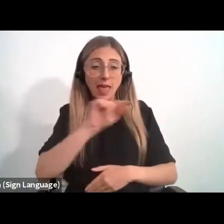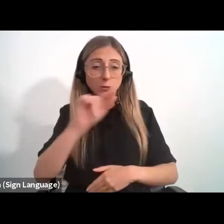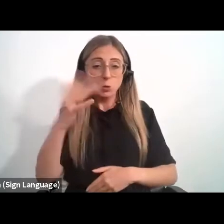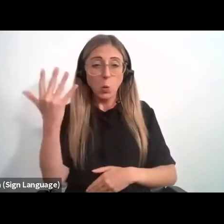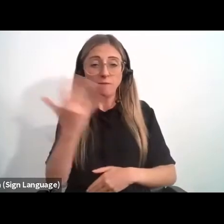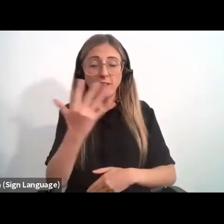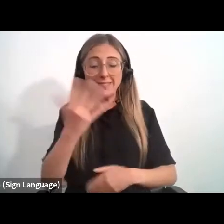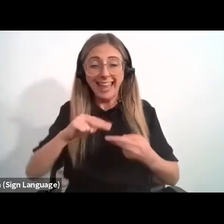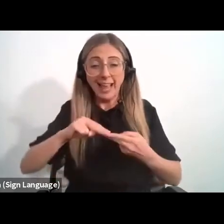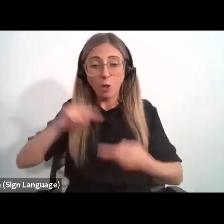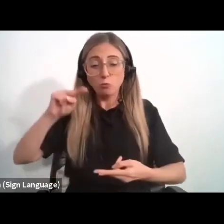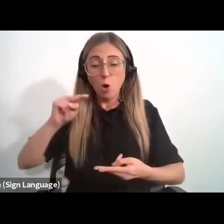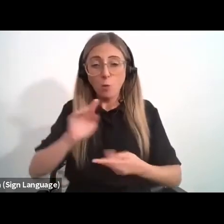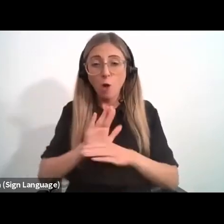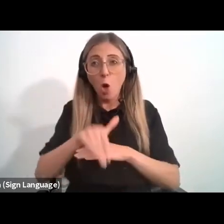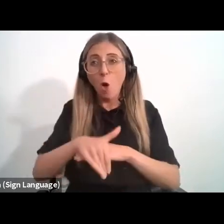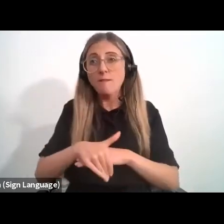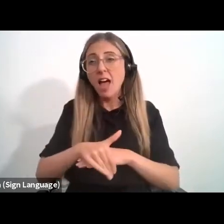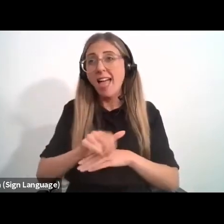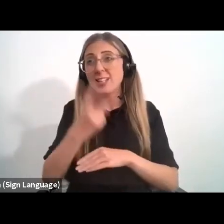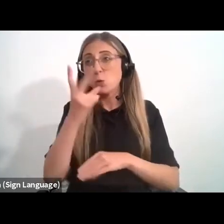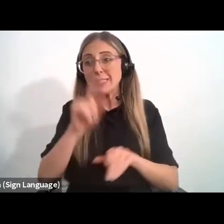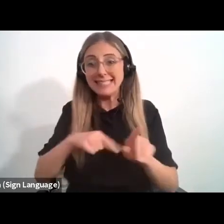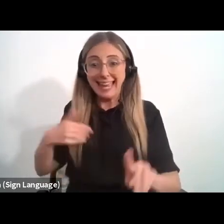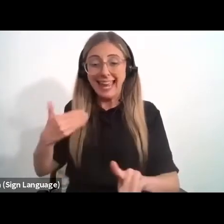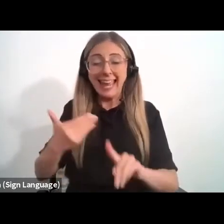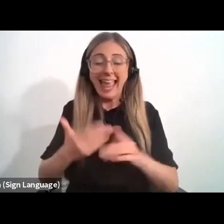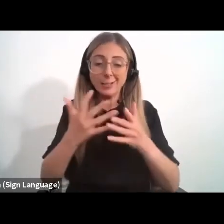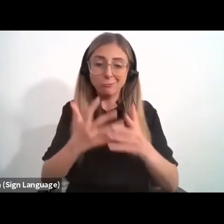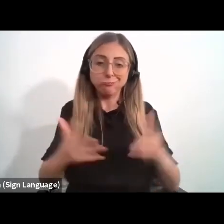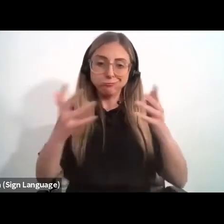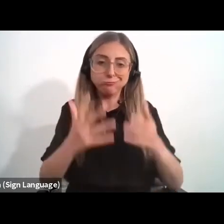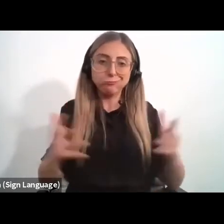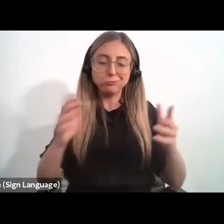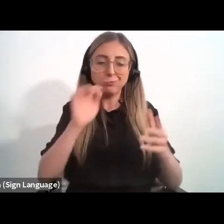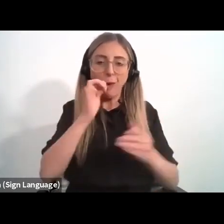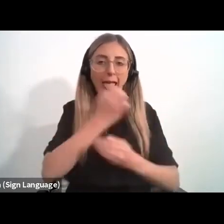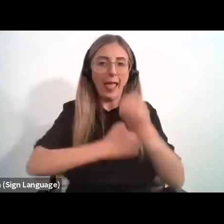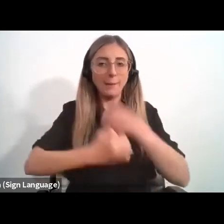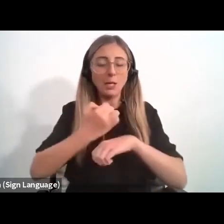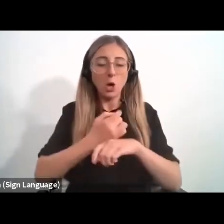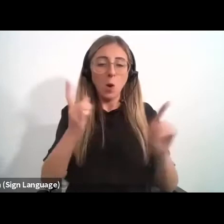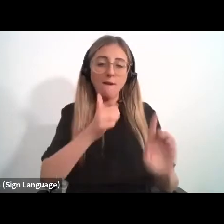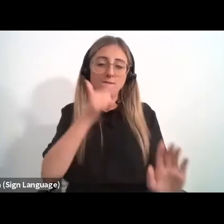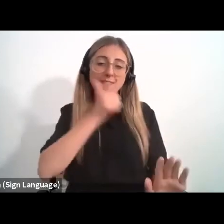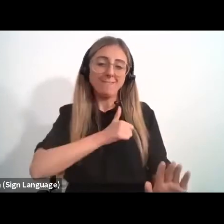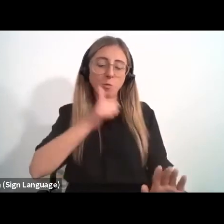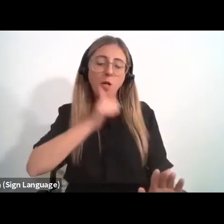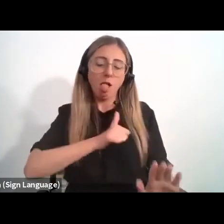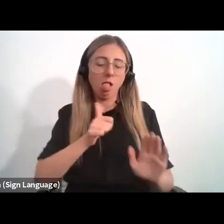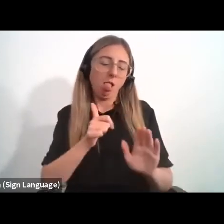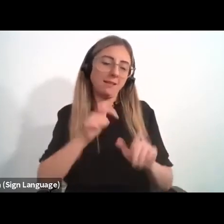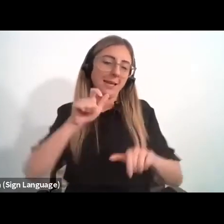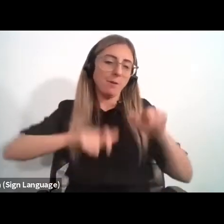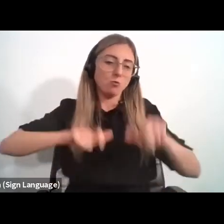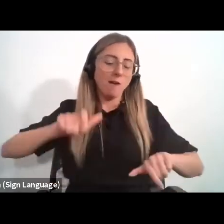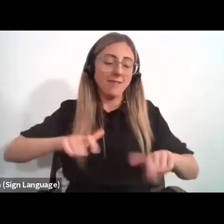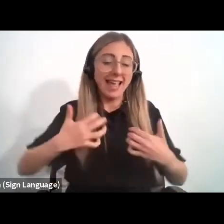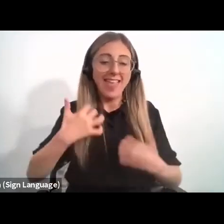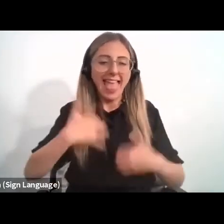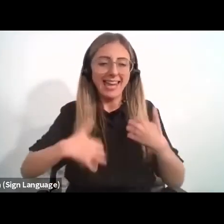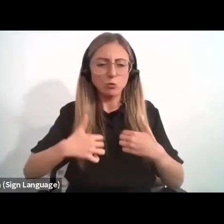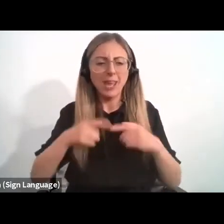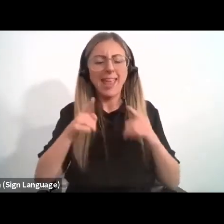growth over the next 20 years will be attributable to these favorable demographics. The energy is